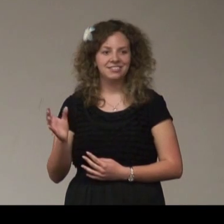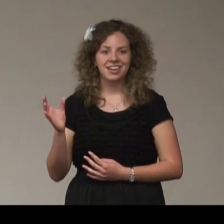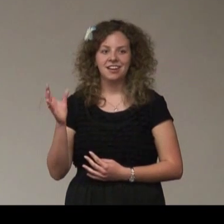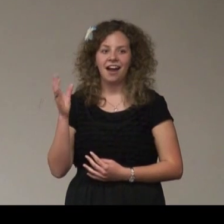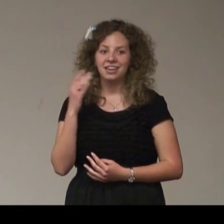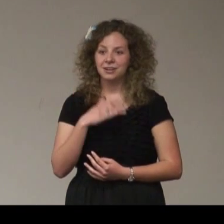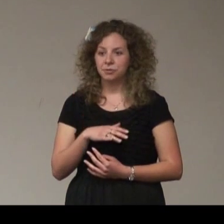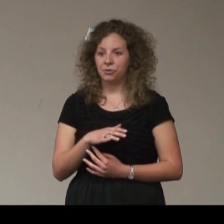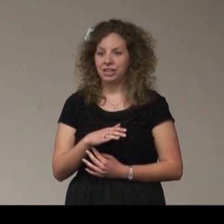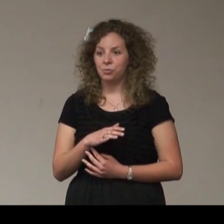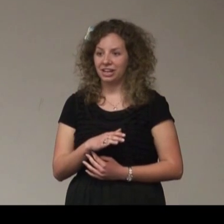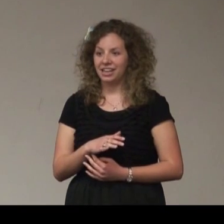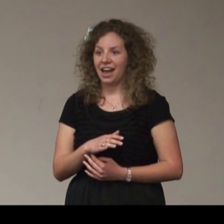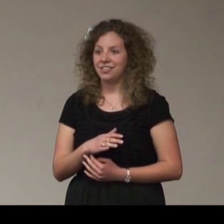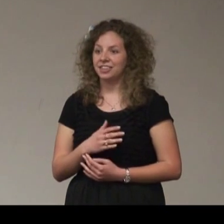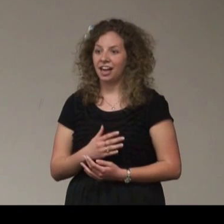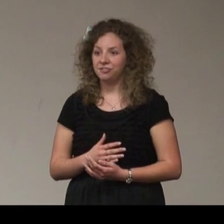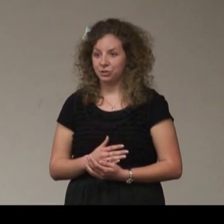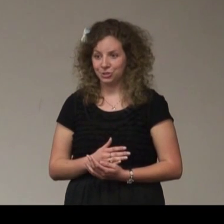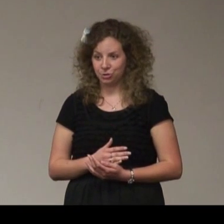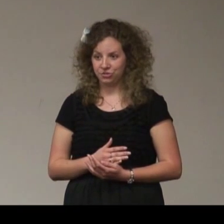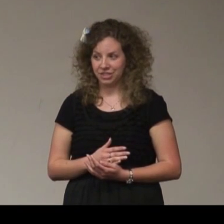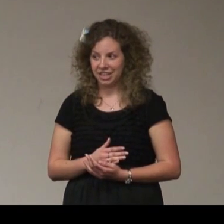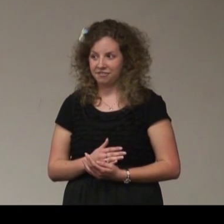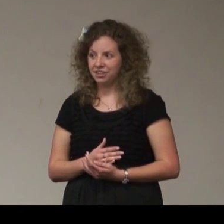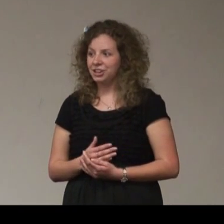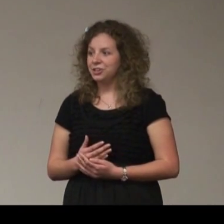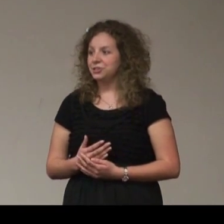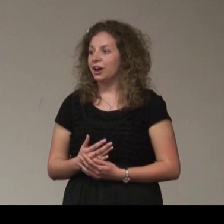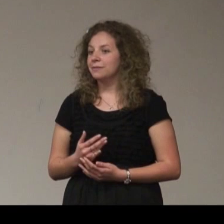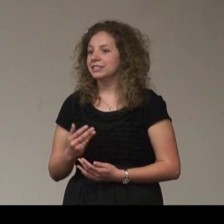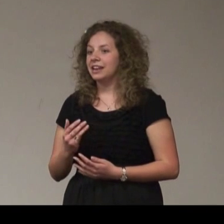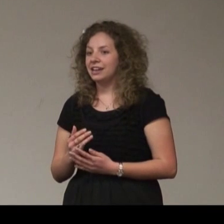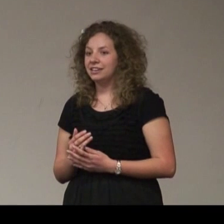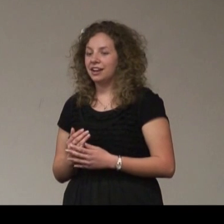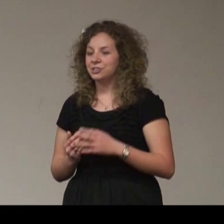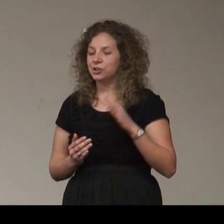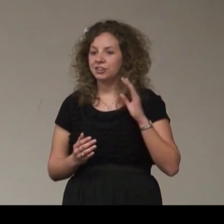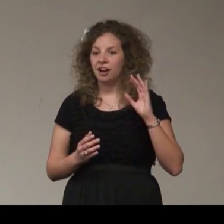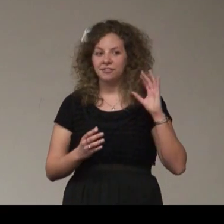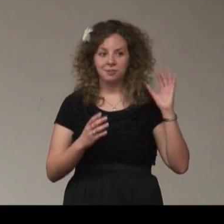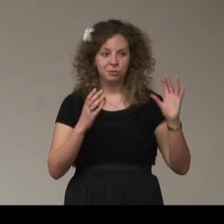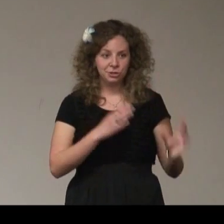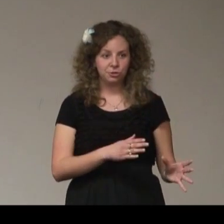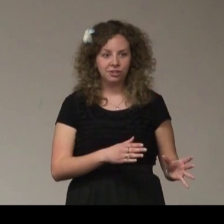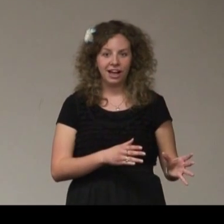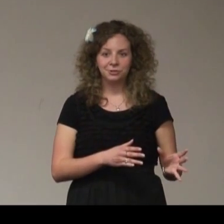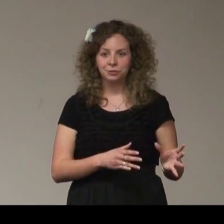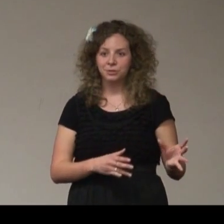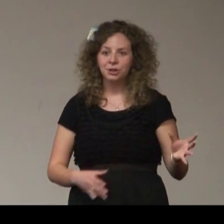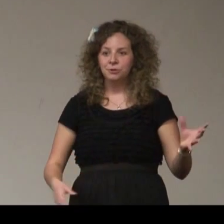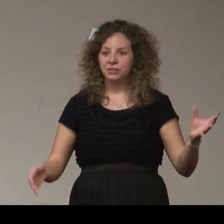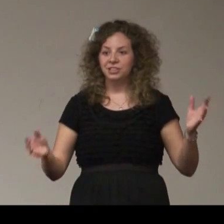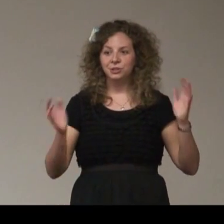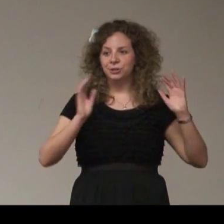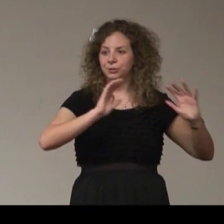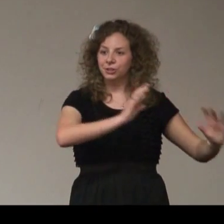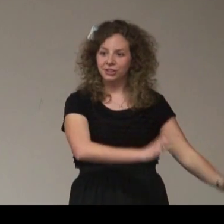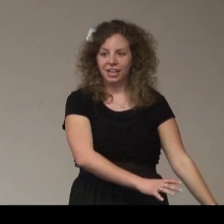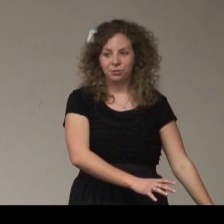then I ended up going and working at the California School for the Deaf. So I was an aide. I started off in preschool classrooms with these cute little, like,